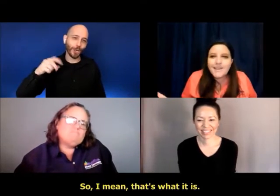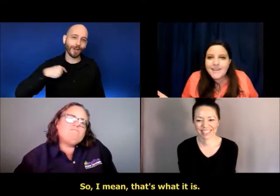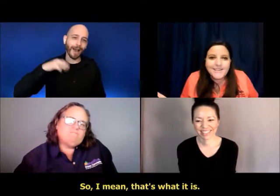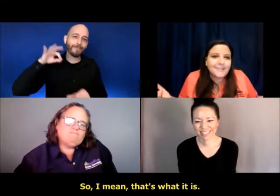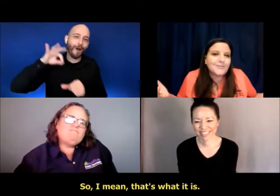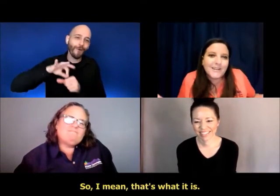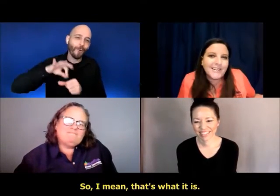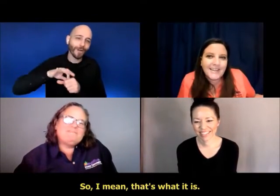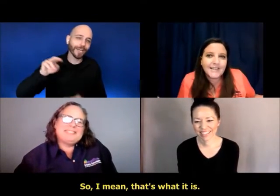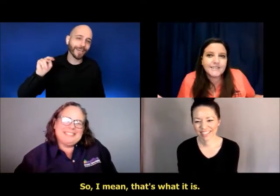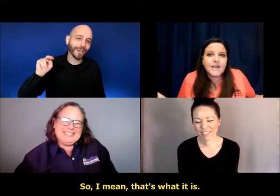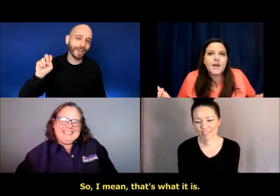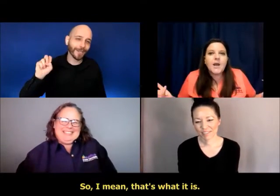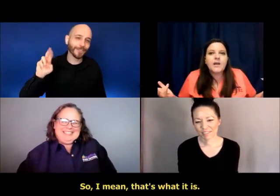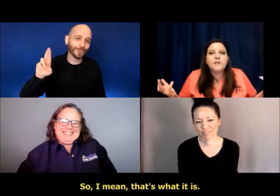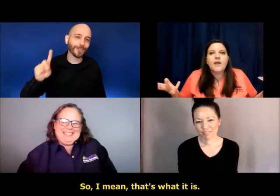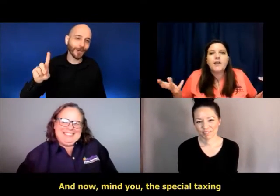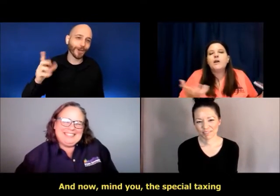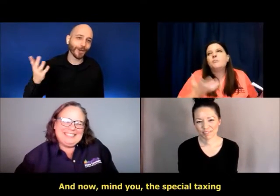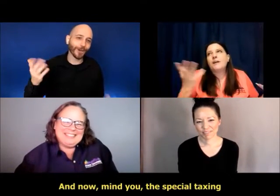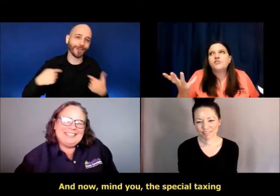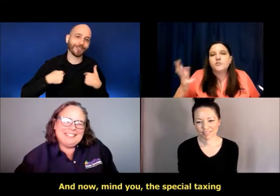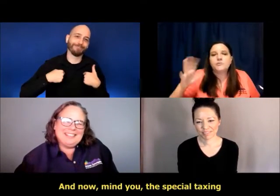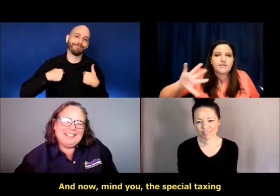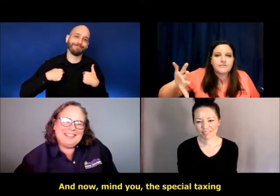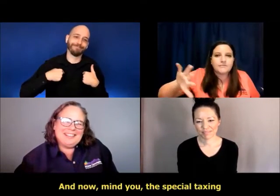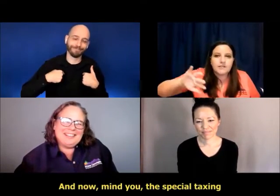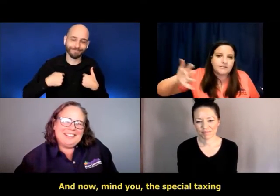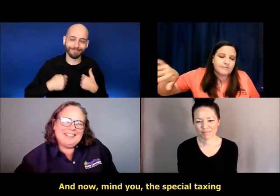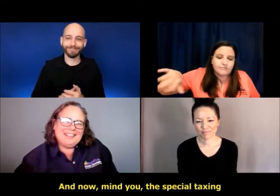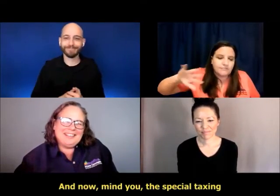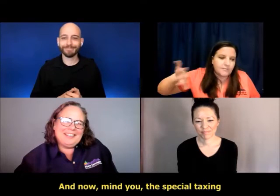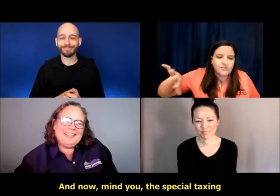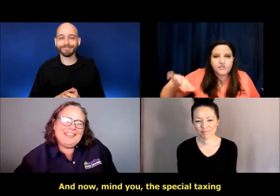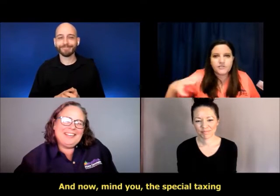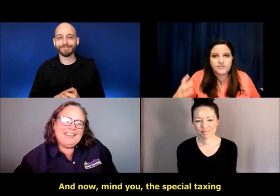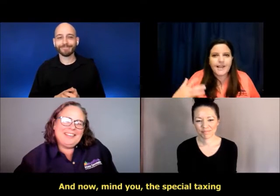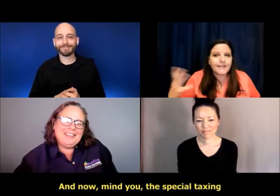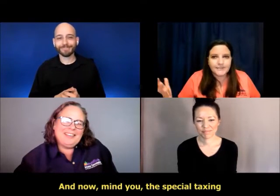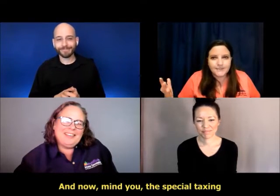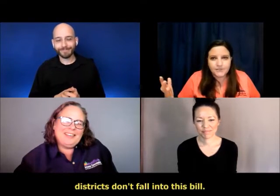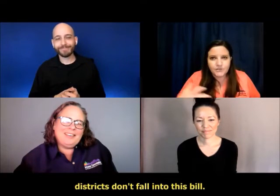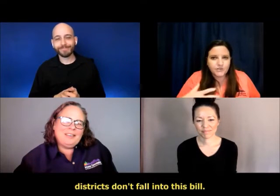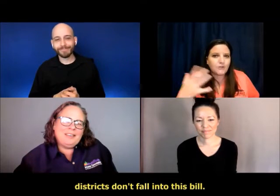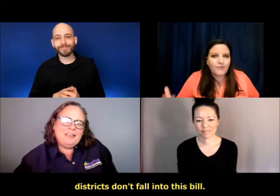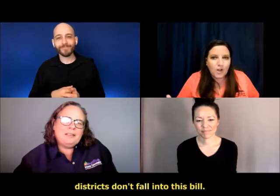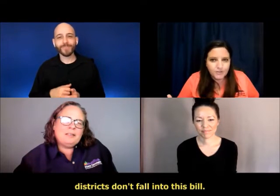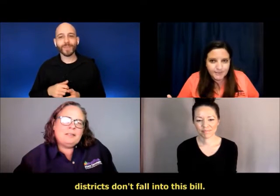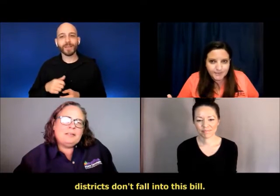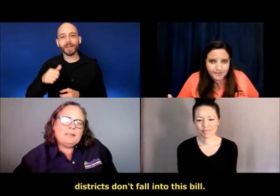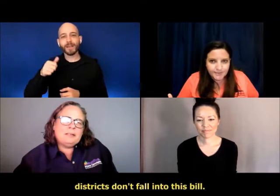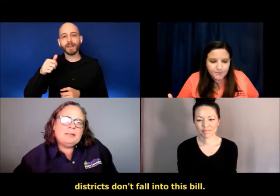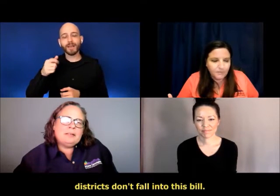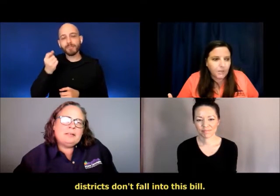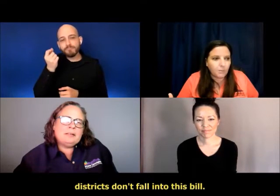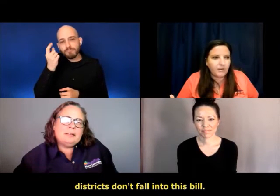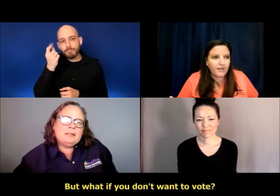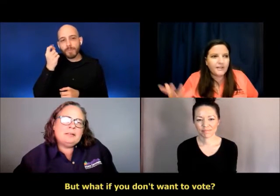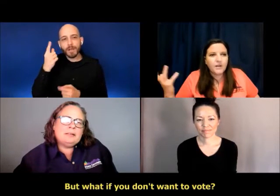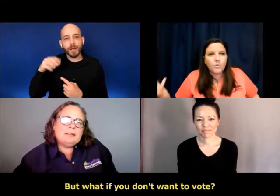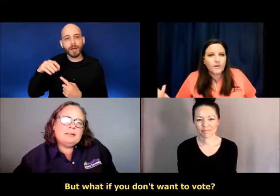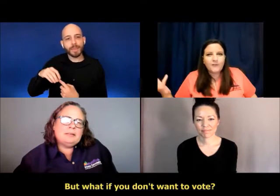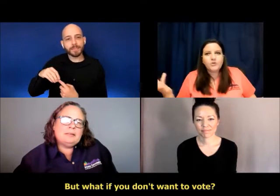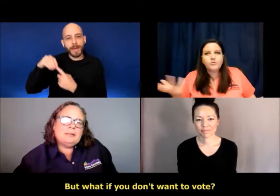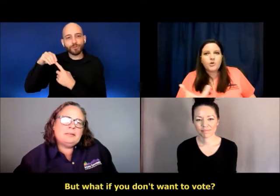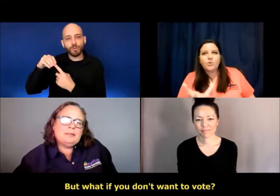I mean, that's what it is. And now, mind you, the special taxing districts don't fall into this bill,